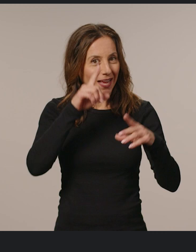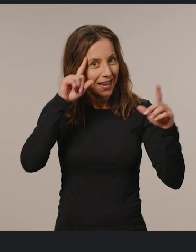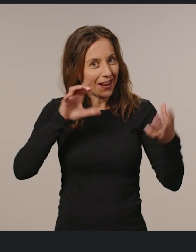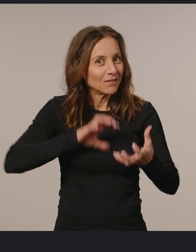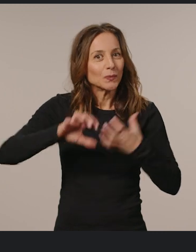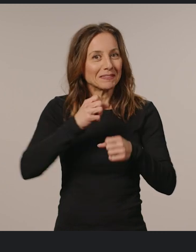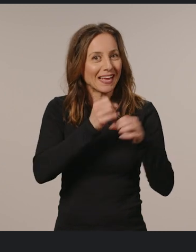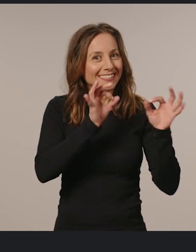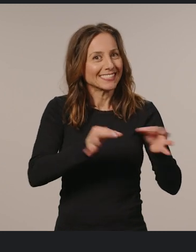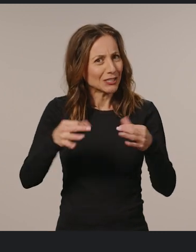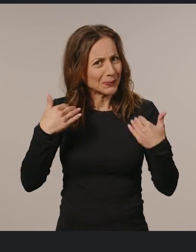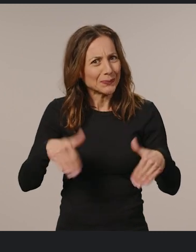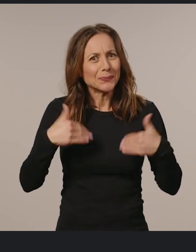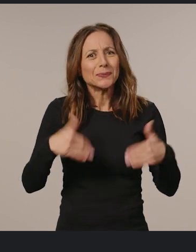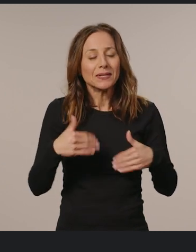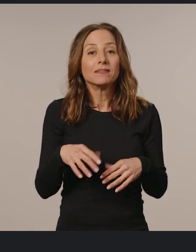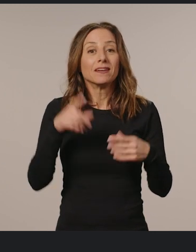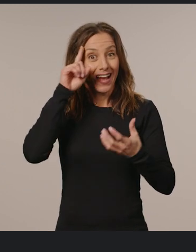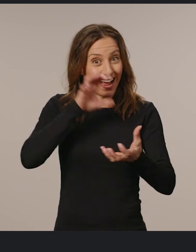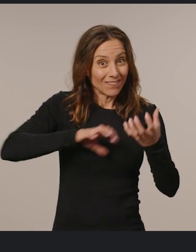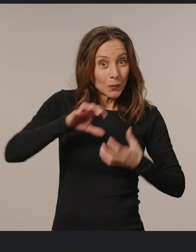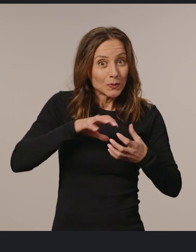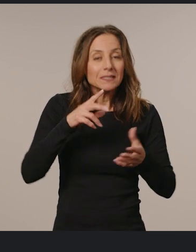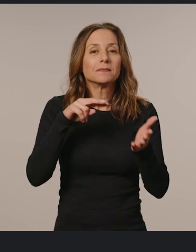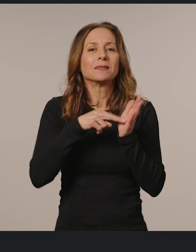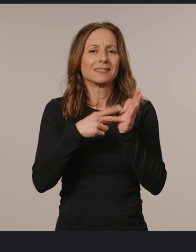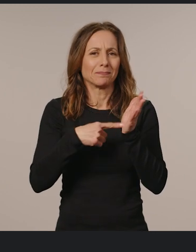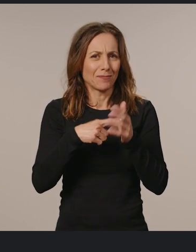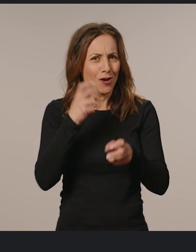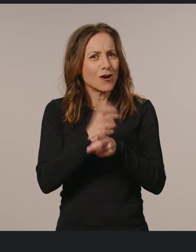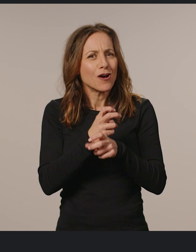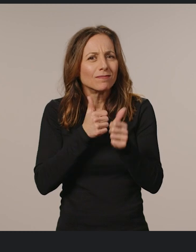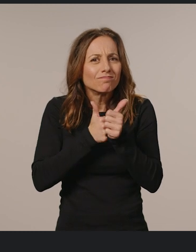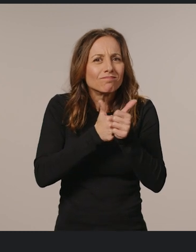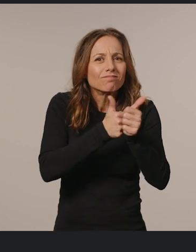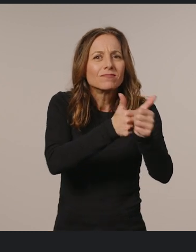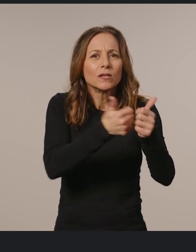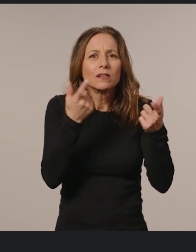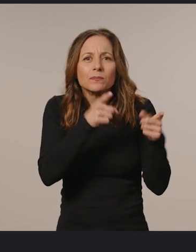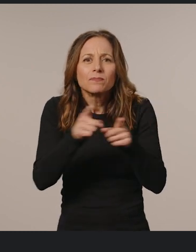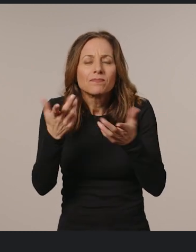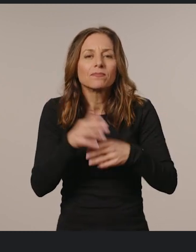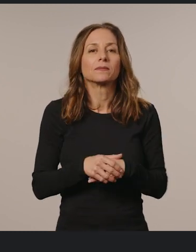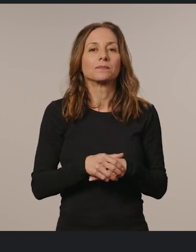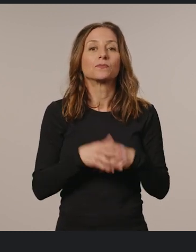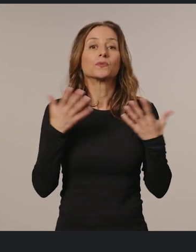confusing to make those decisions. And because it's confusing, it's also really hard to keep up with what's going on.